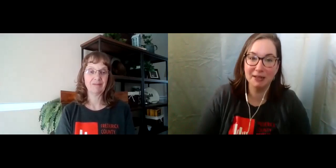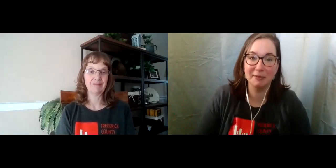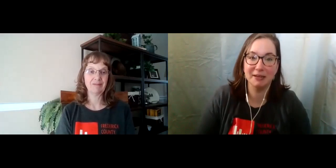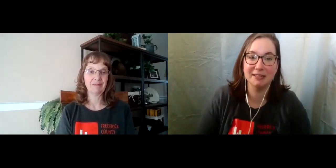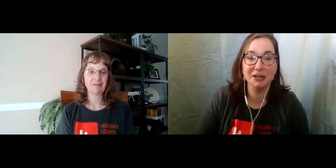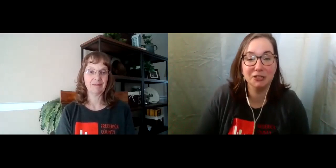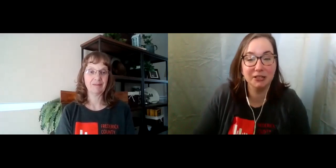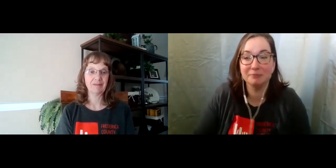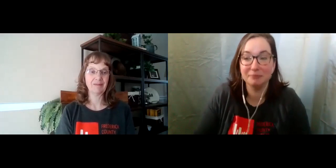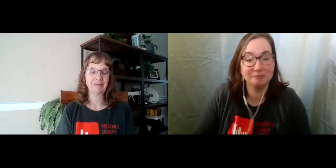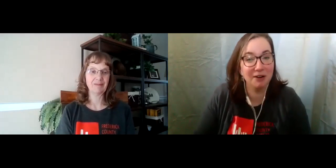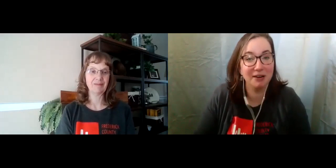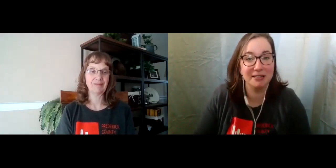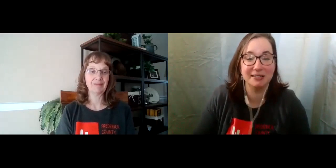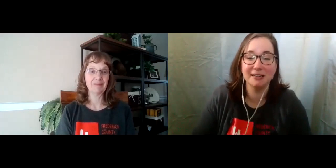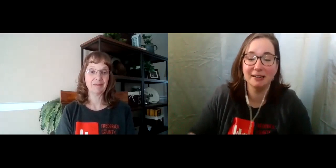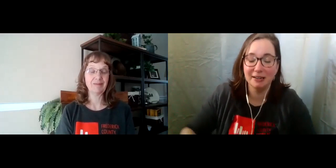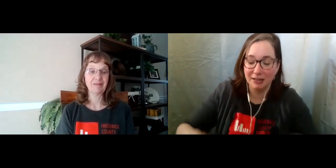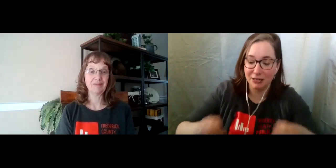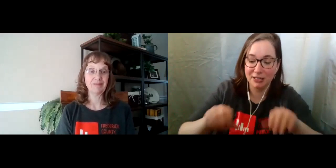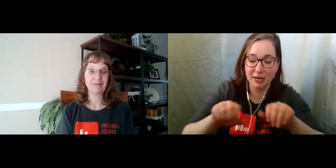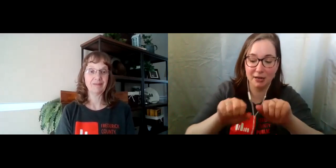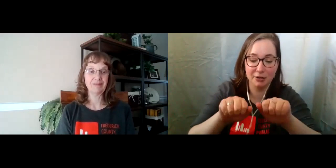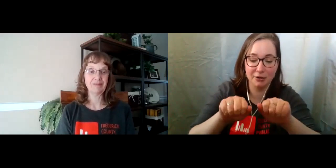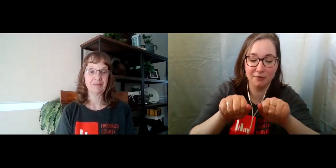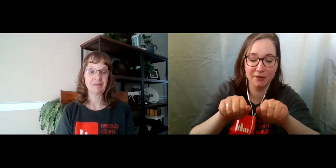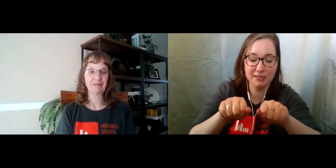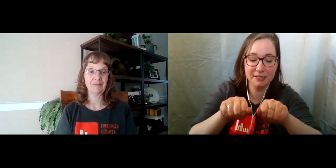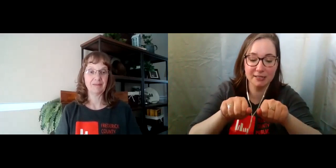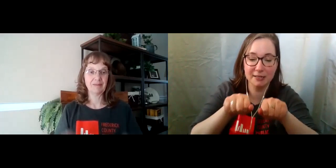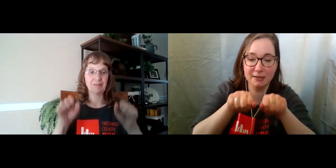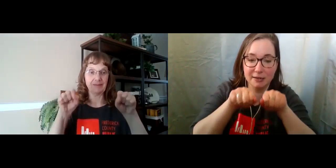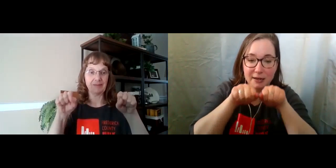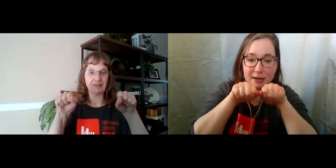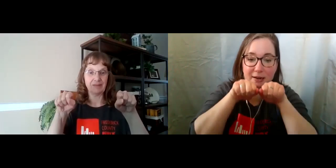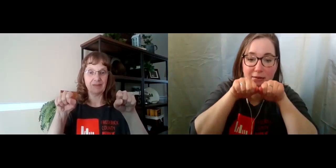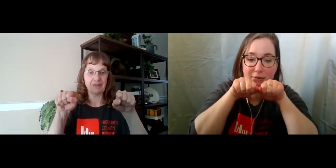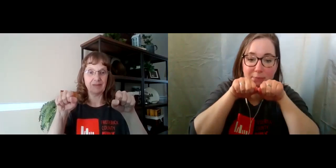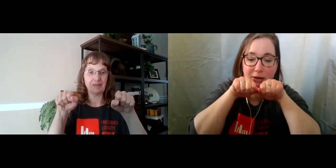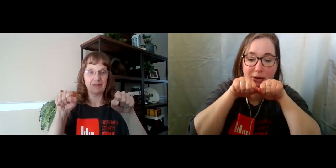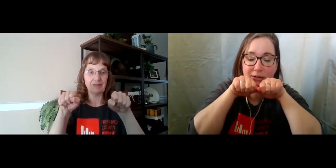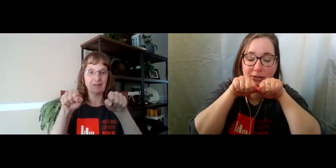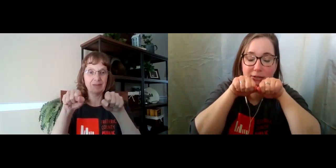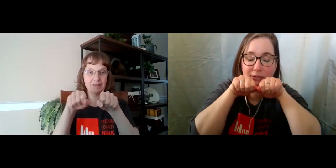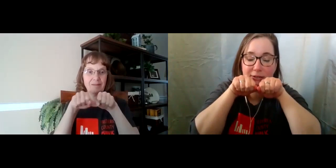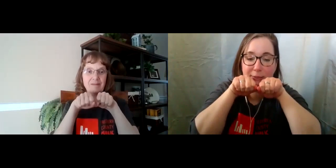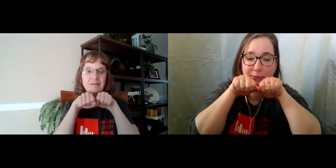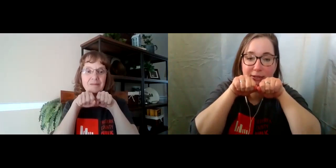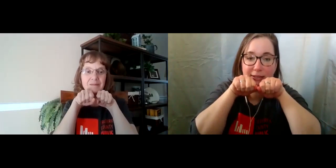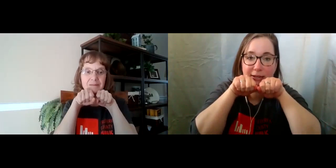is actually very easy. You take your fists and knuckles up under your lip like that.